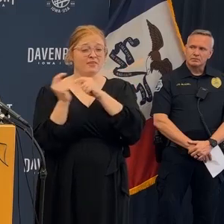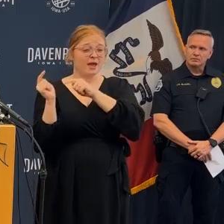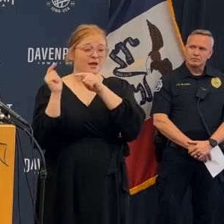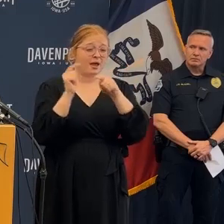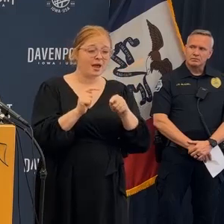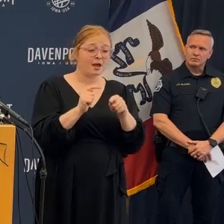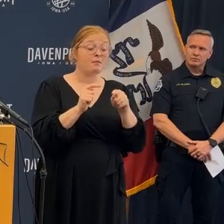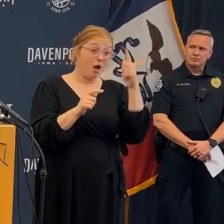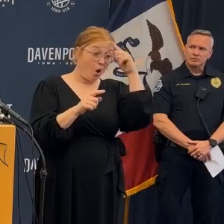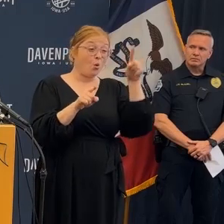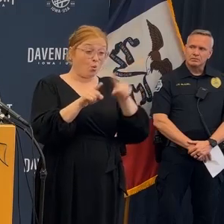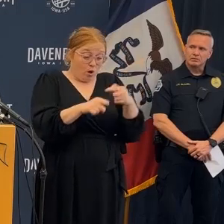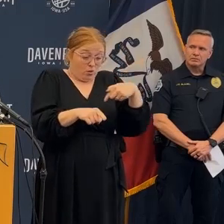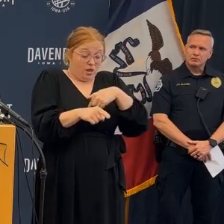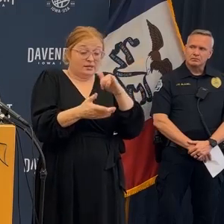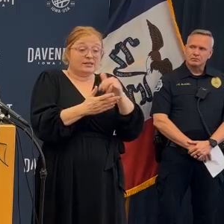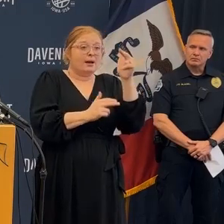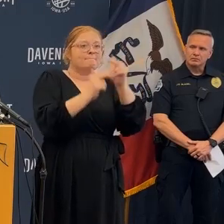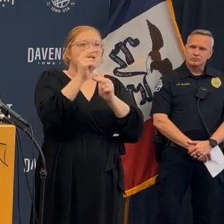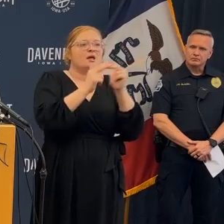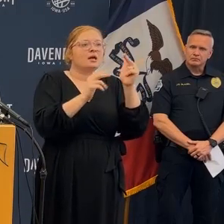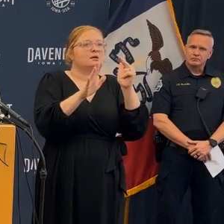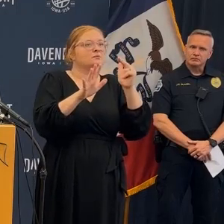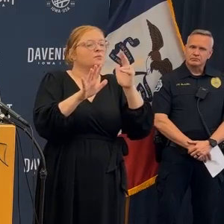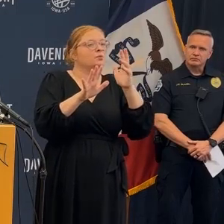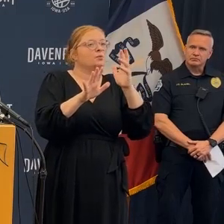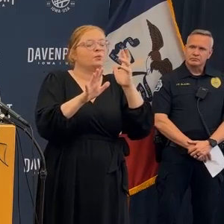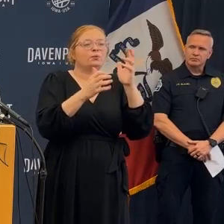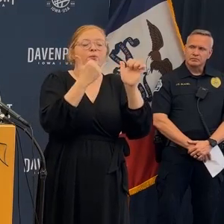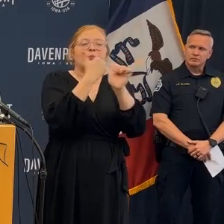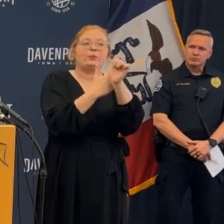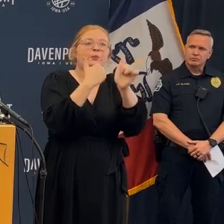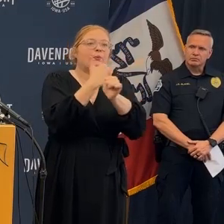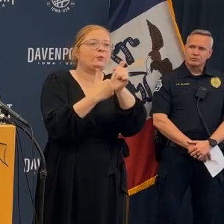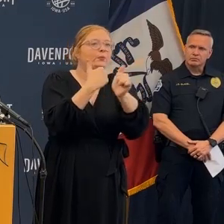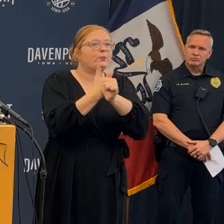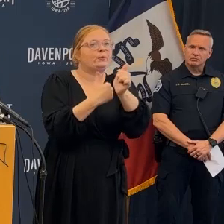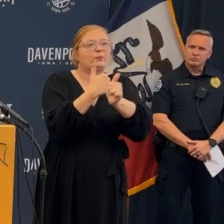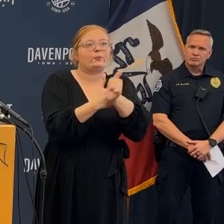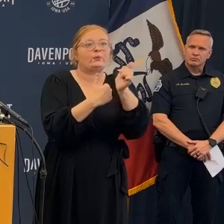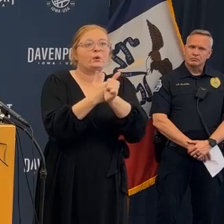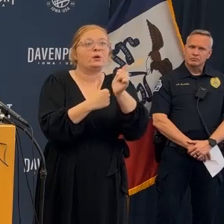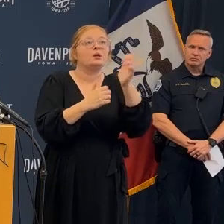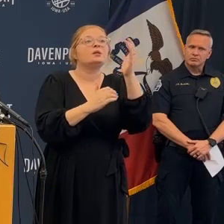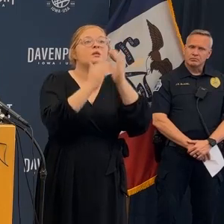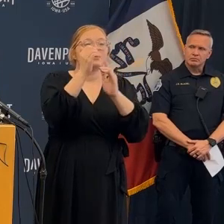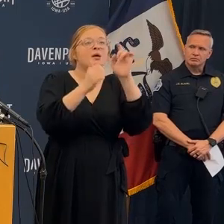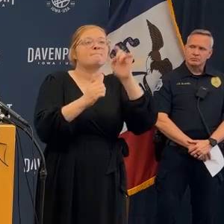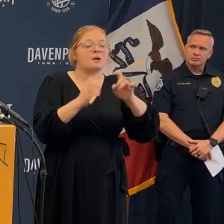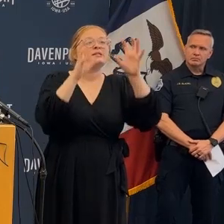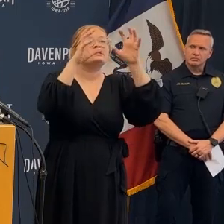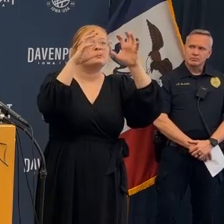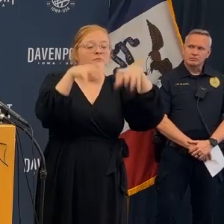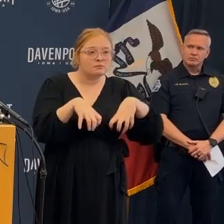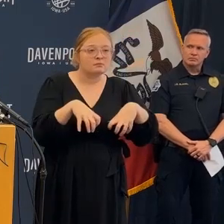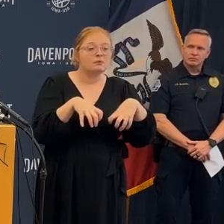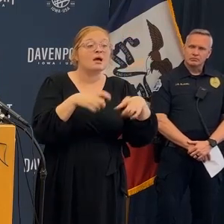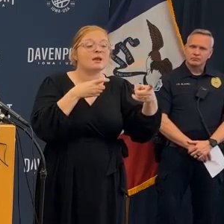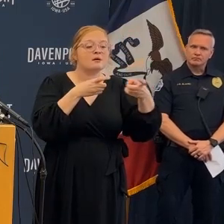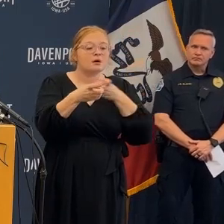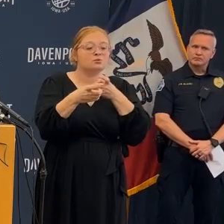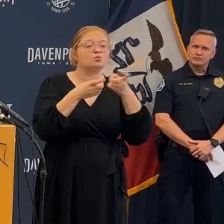in here for urban search and rescue and they too agreed with us that this building is extremely volatile.